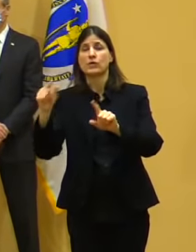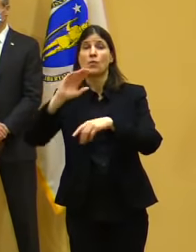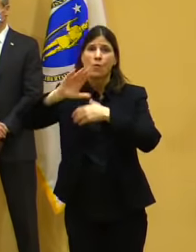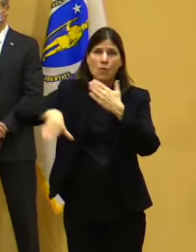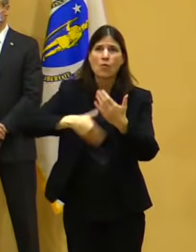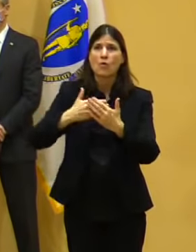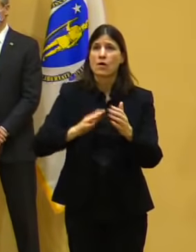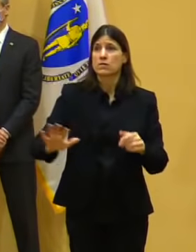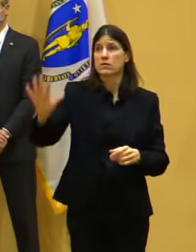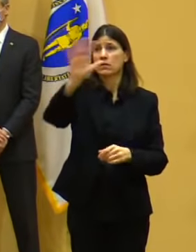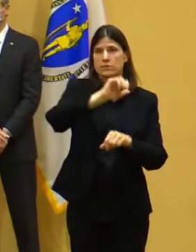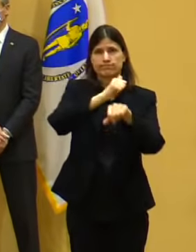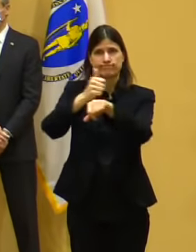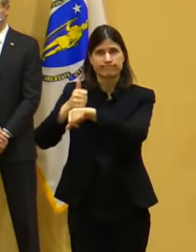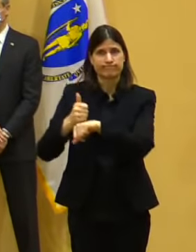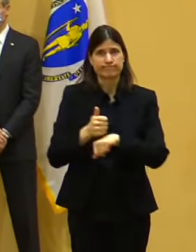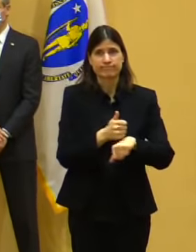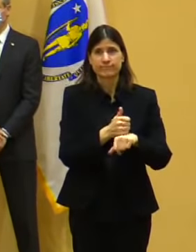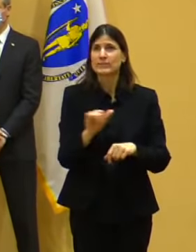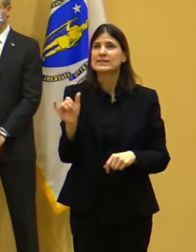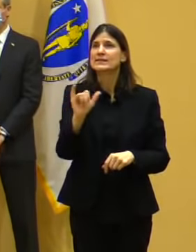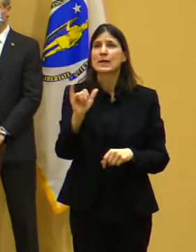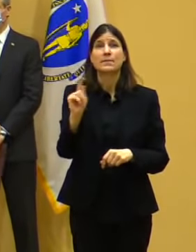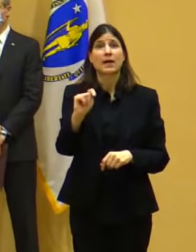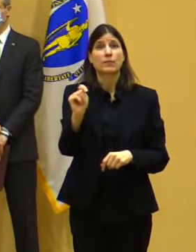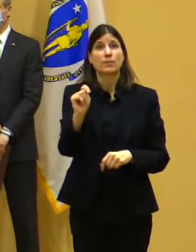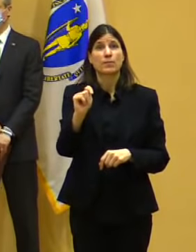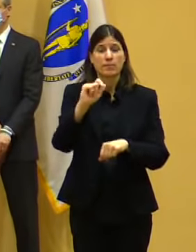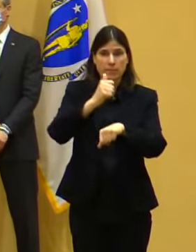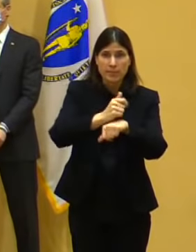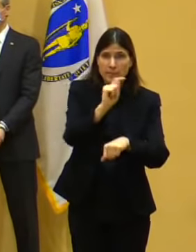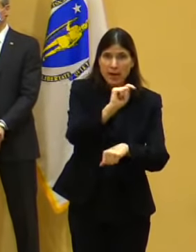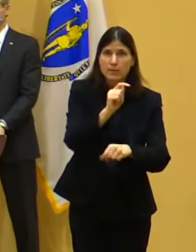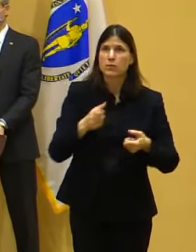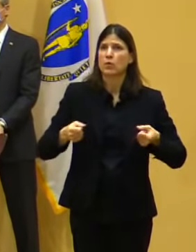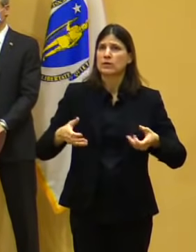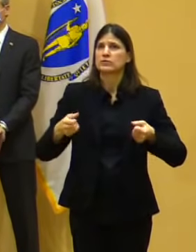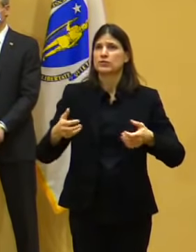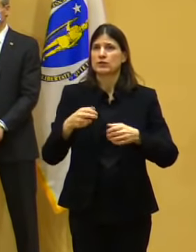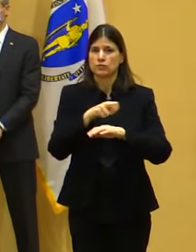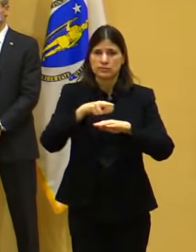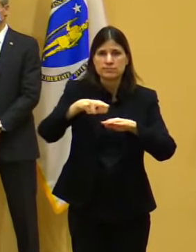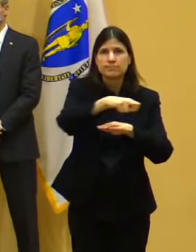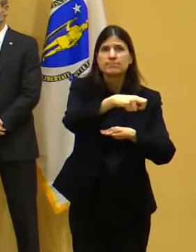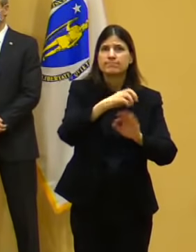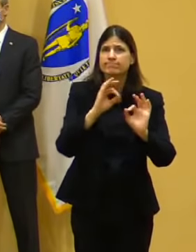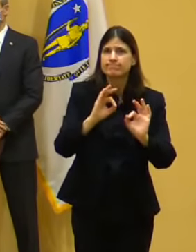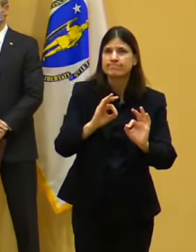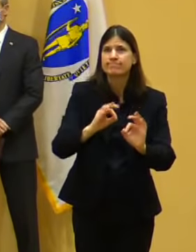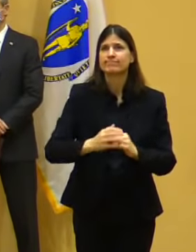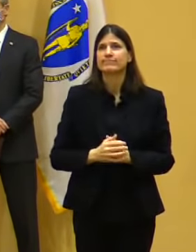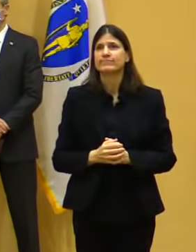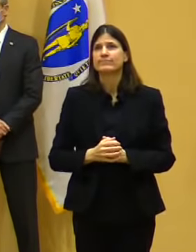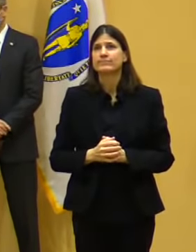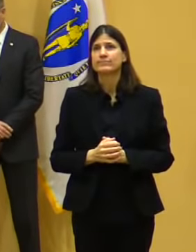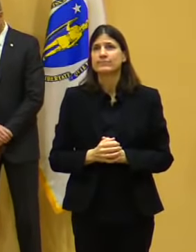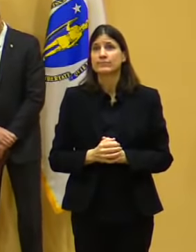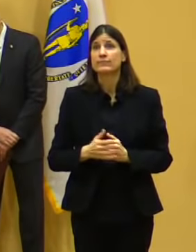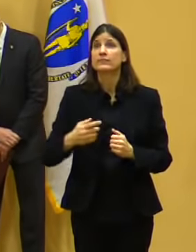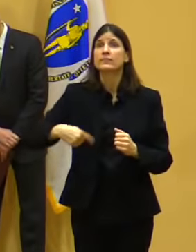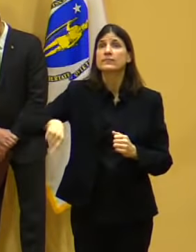areas. They provide a medical-grade mask for every person when they enter and support social distancing throughout the site.